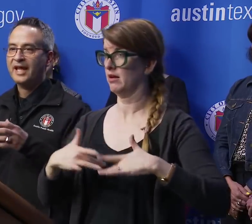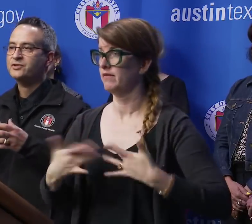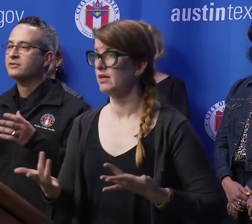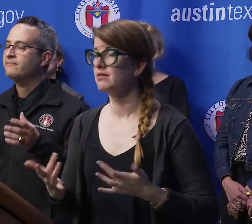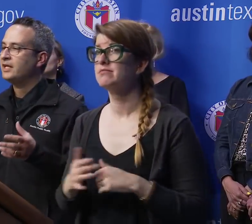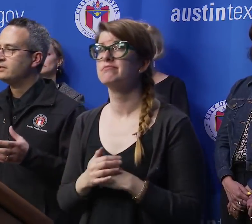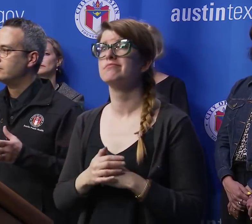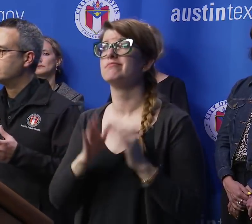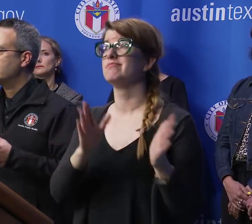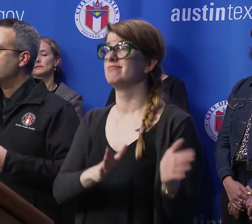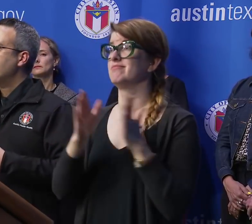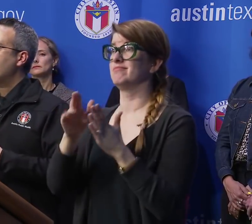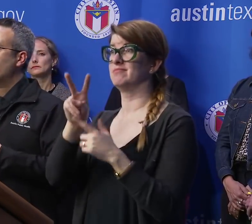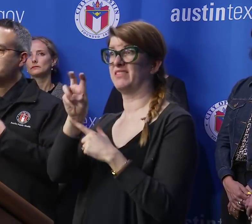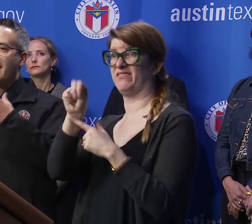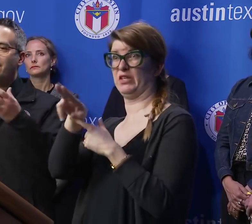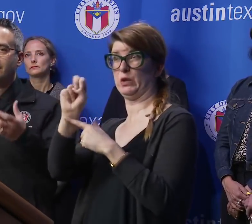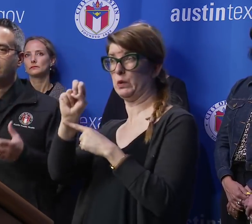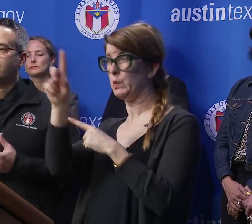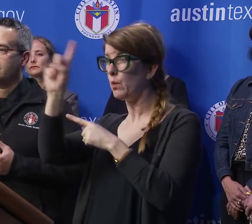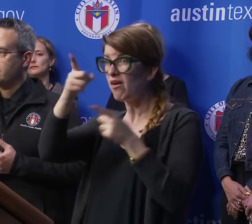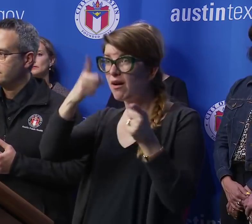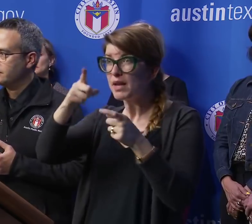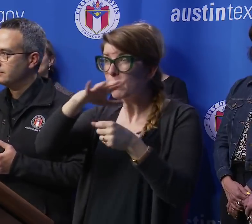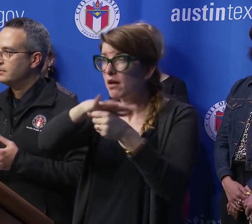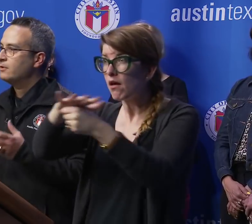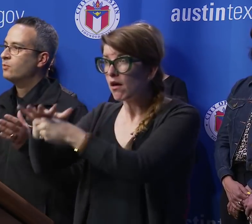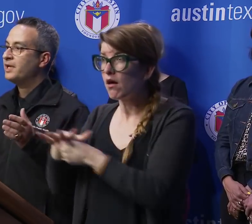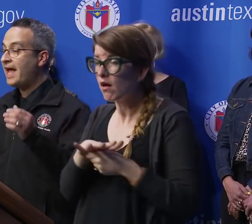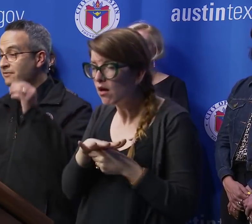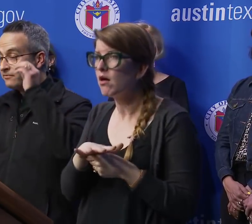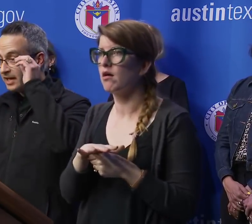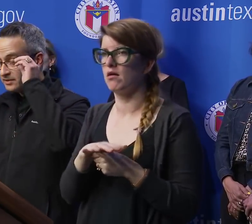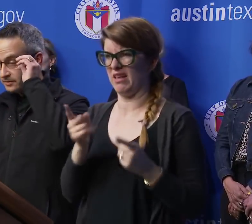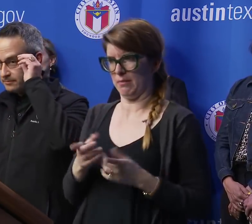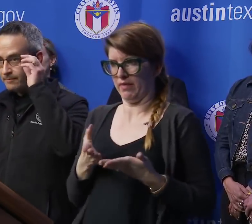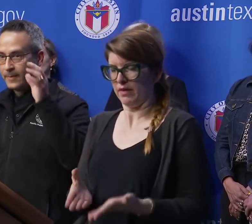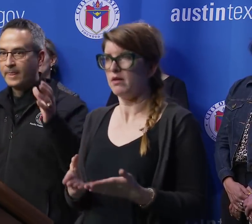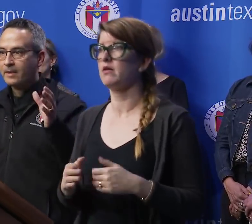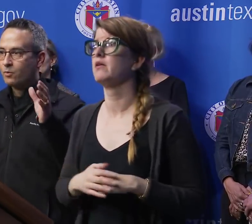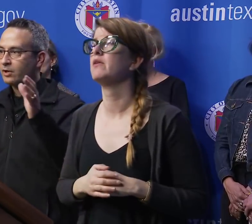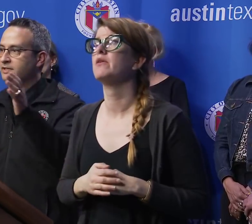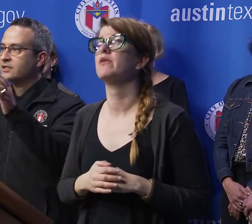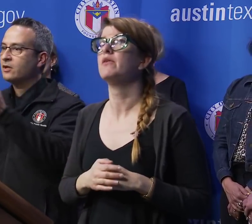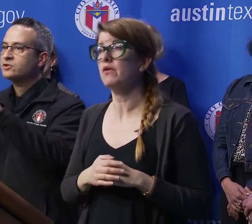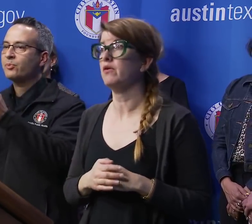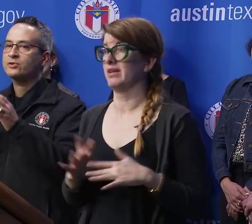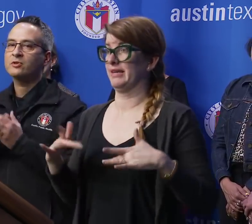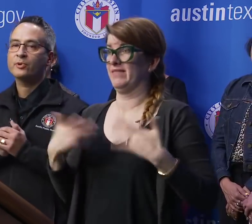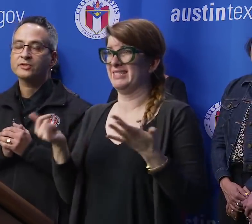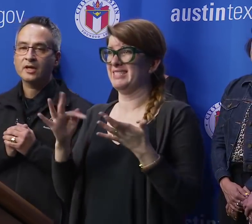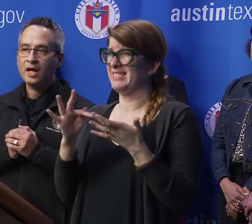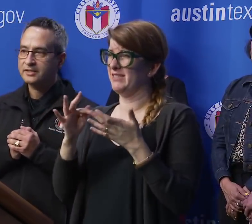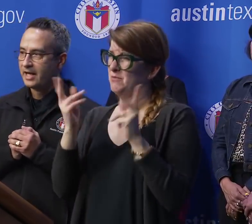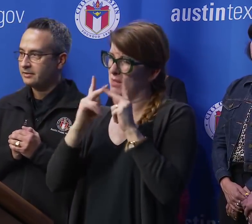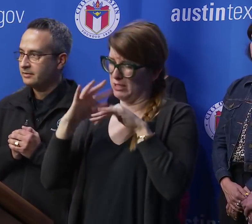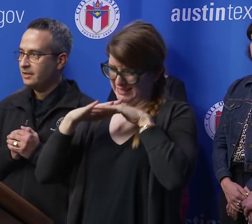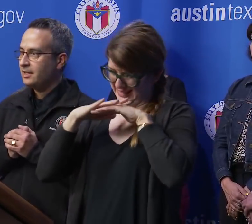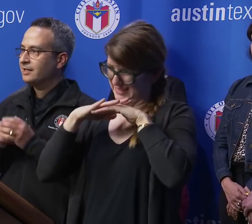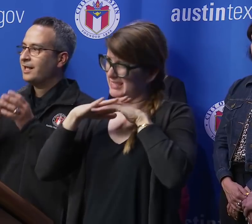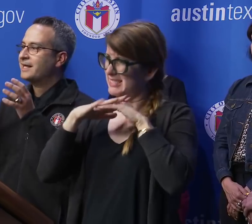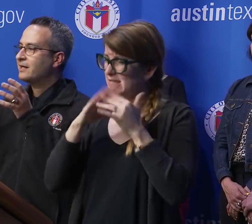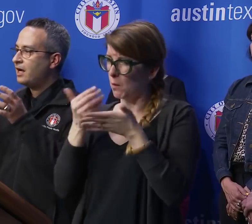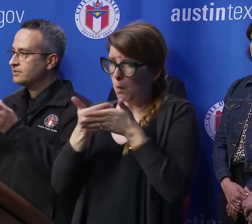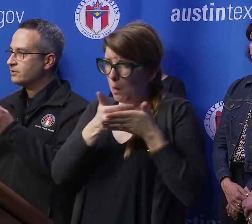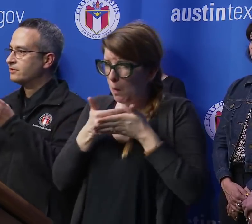those were the nature of the venue and what's happening at those venues. When we have events where it's close personal-to-person contact,